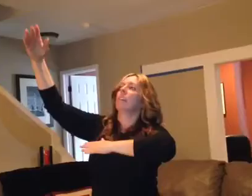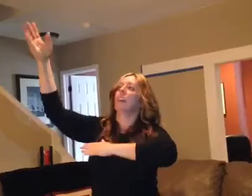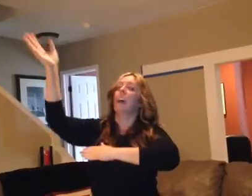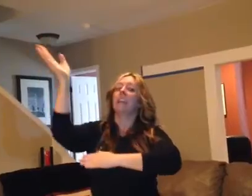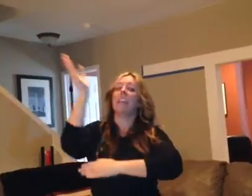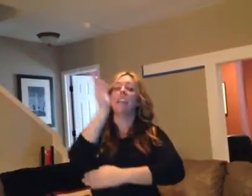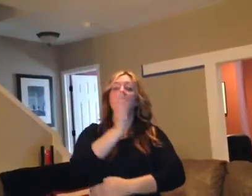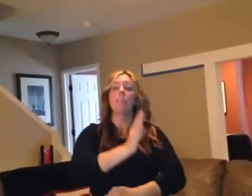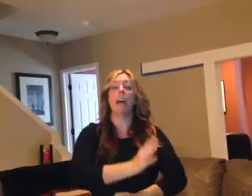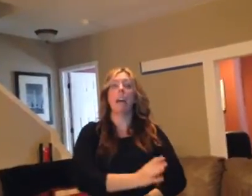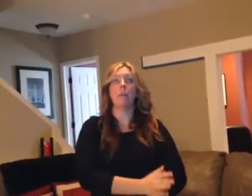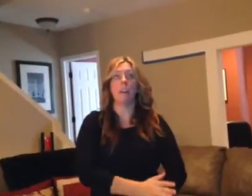begin his power